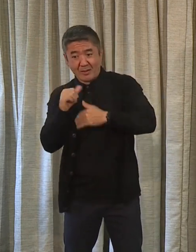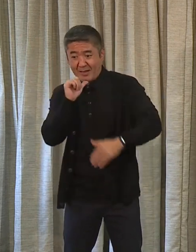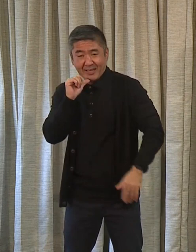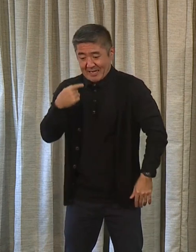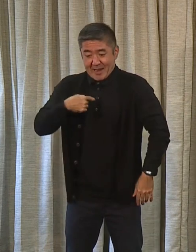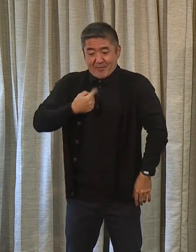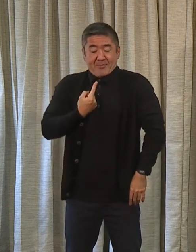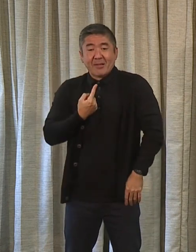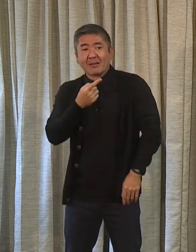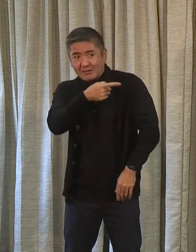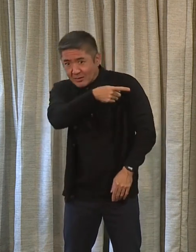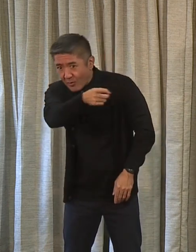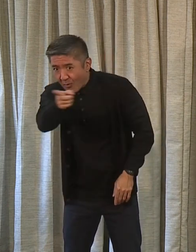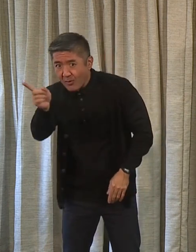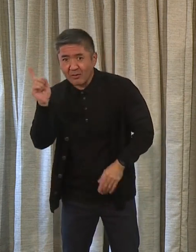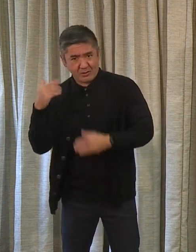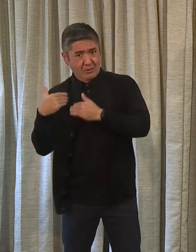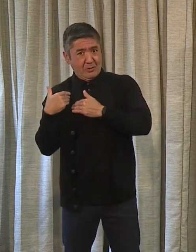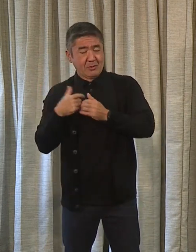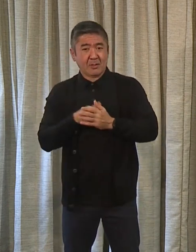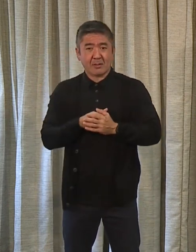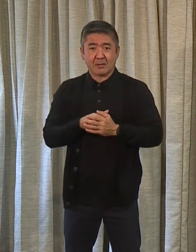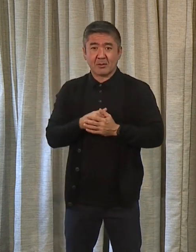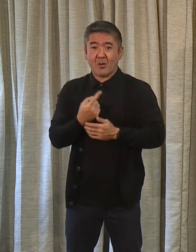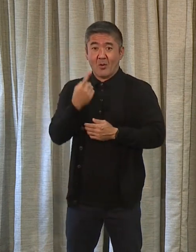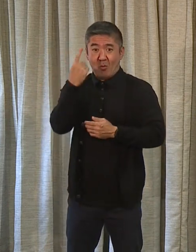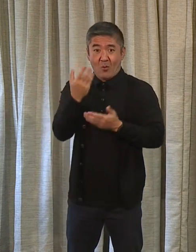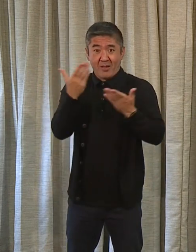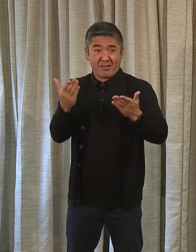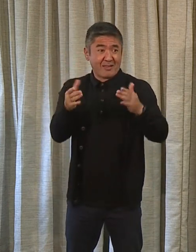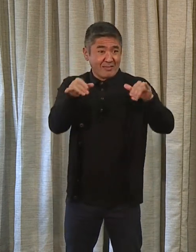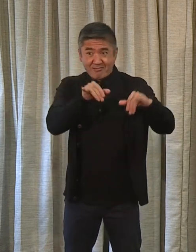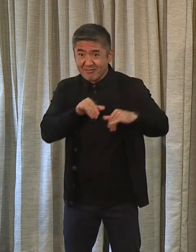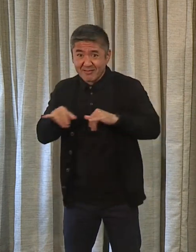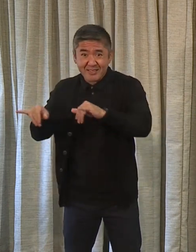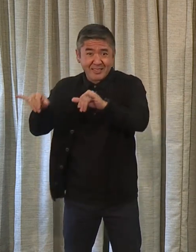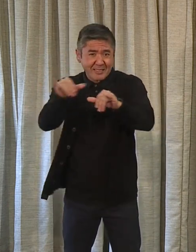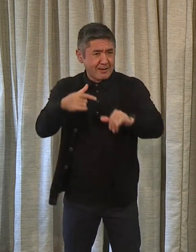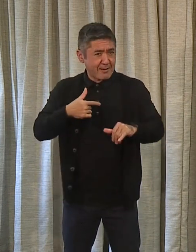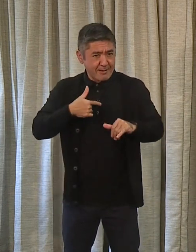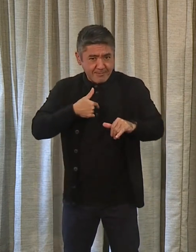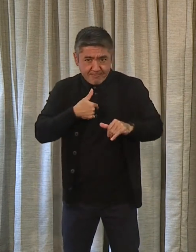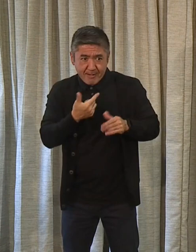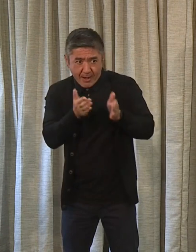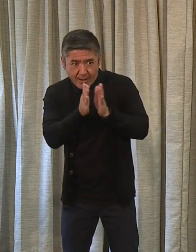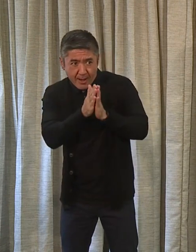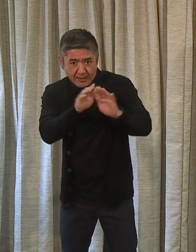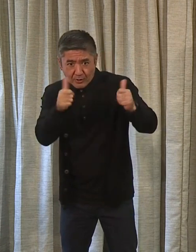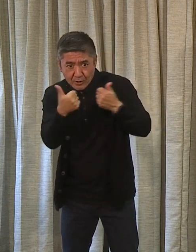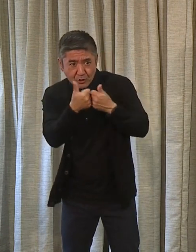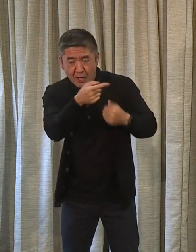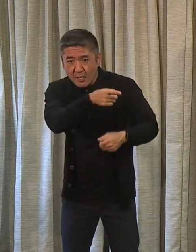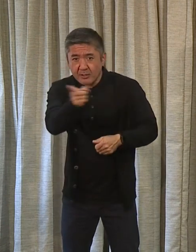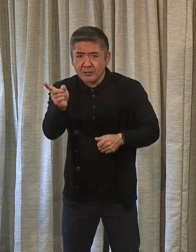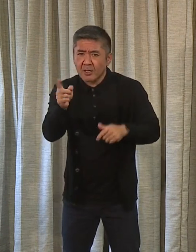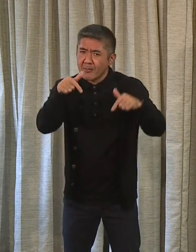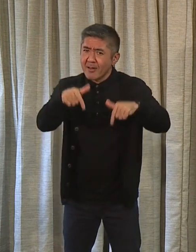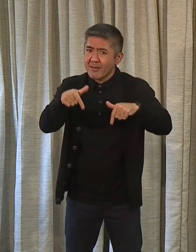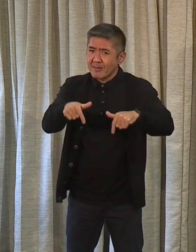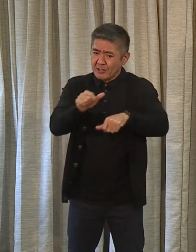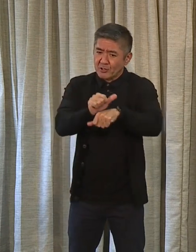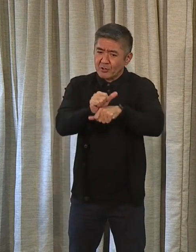me, all of us. The one thing that we all do share in common, and I've challenged every man and woman that works here, this is about leadership,